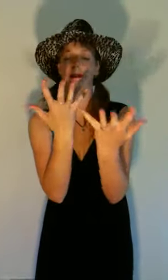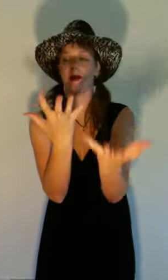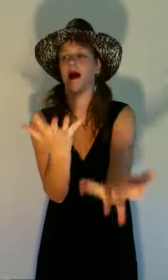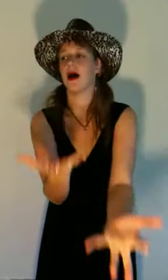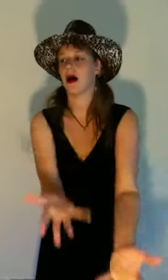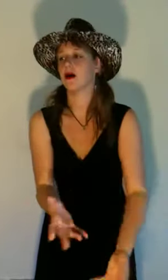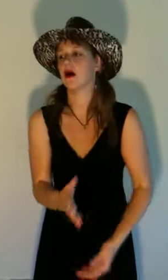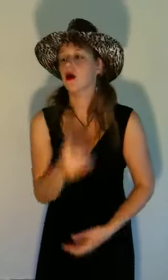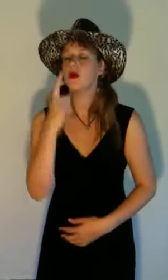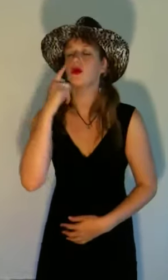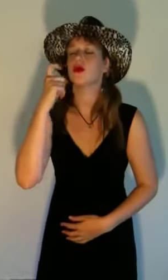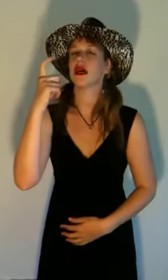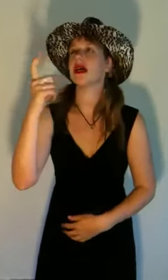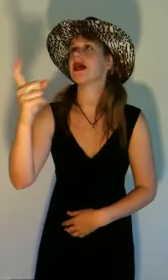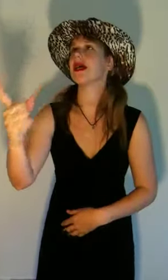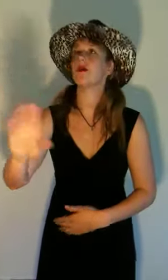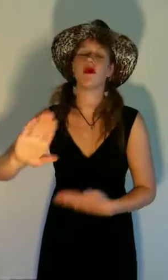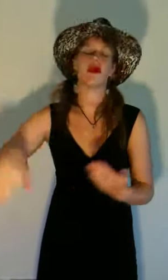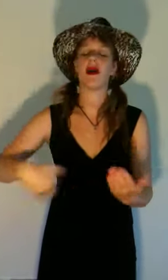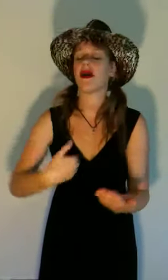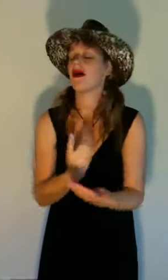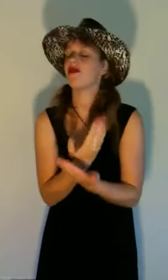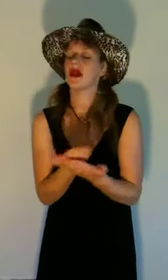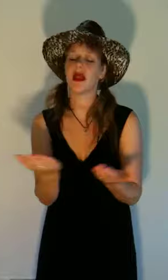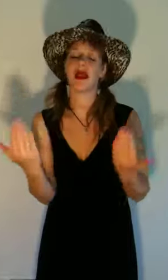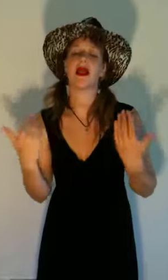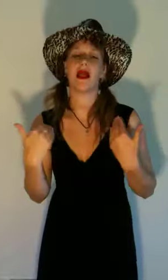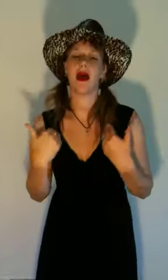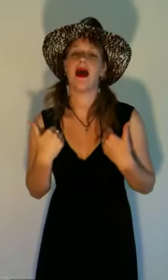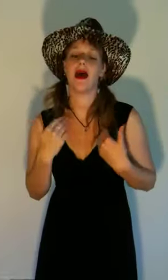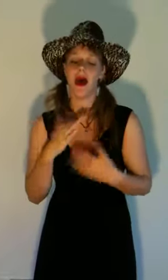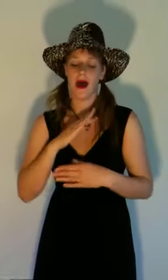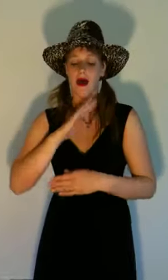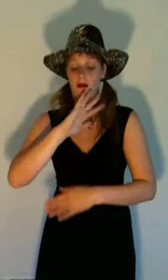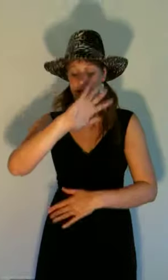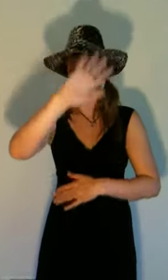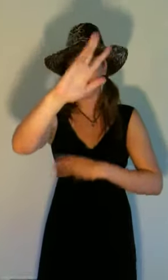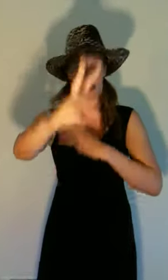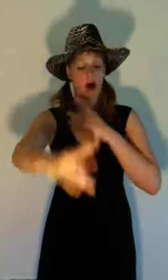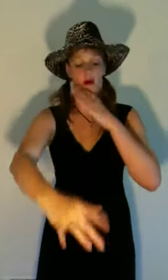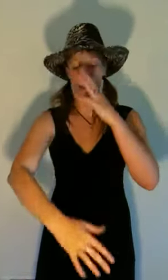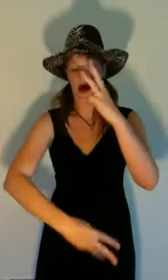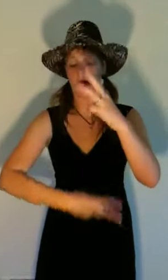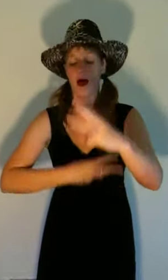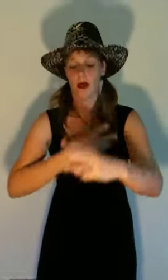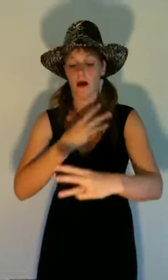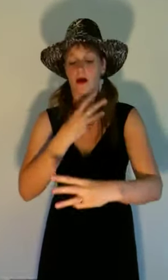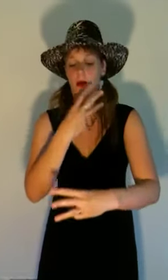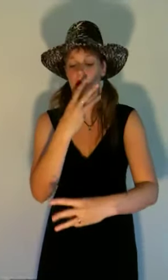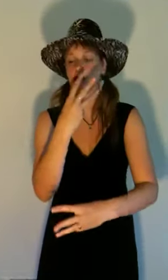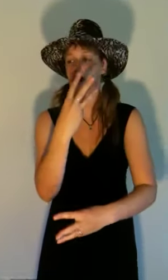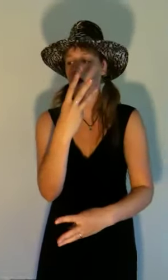Who've dreamed of everything they had All around the world